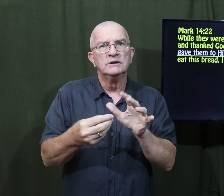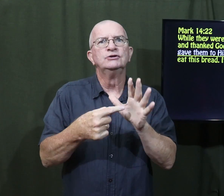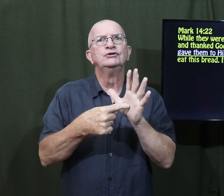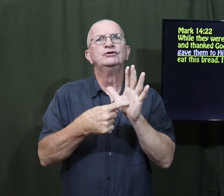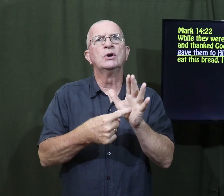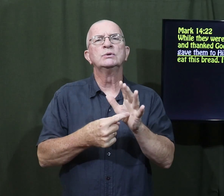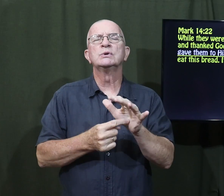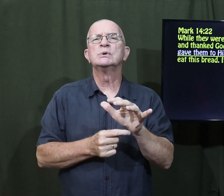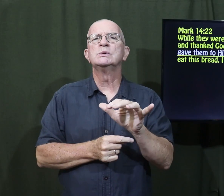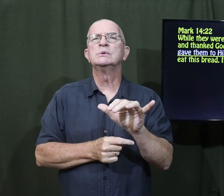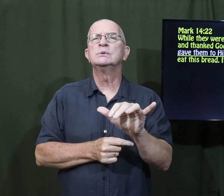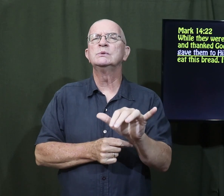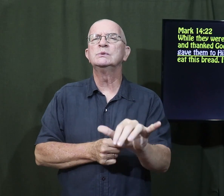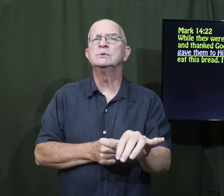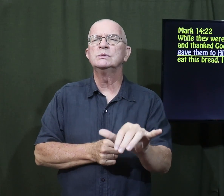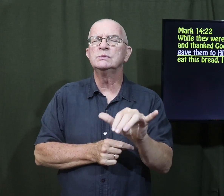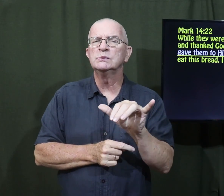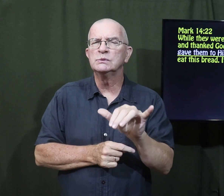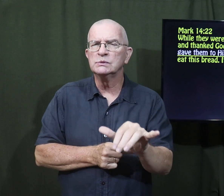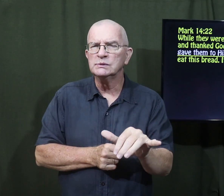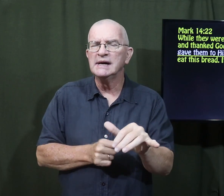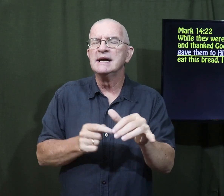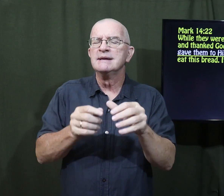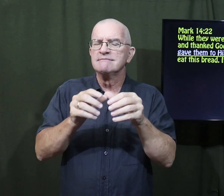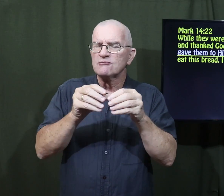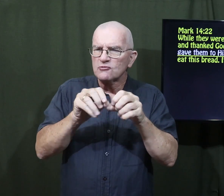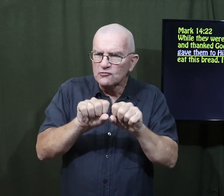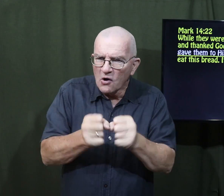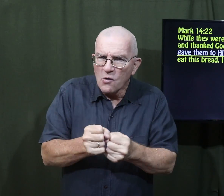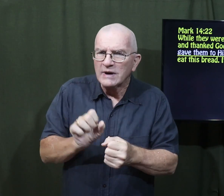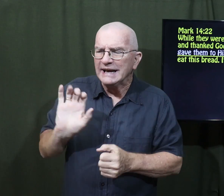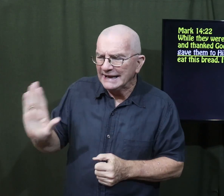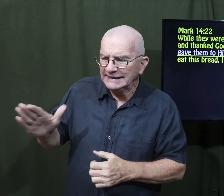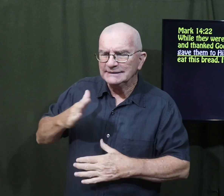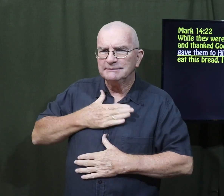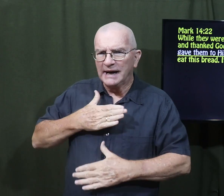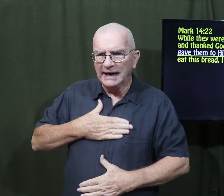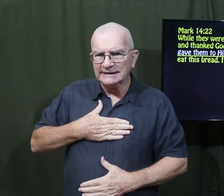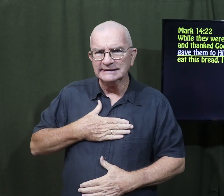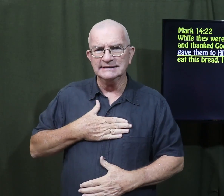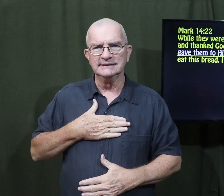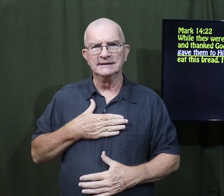injured, and the breaking of the bread shows that.